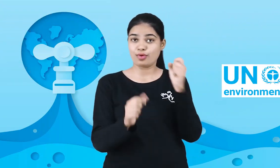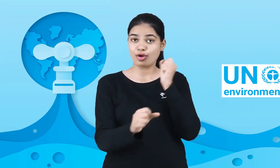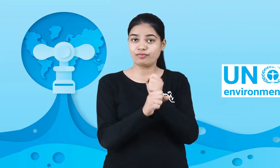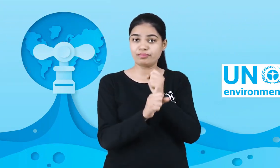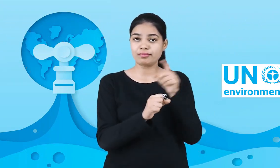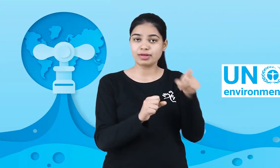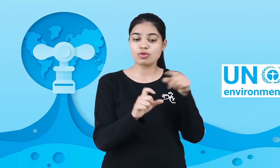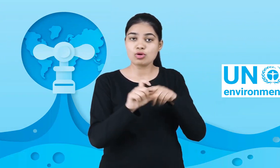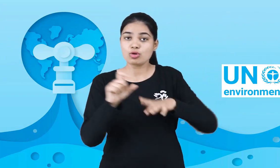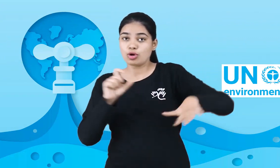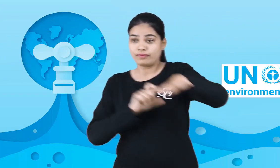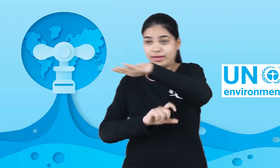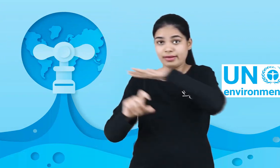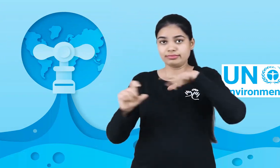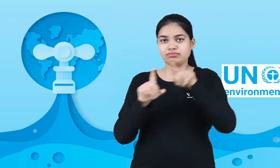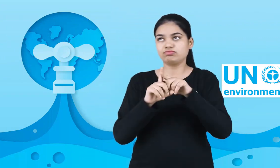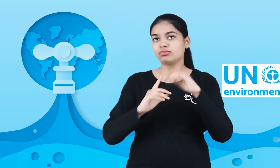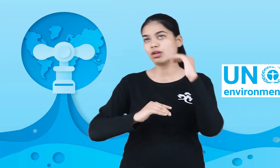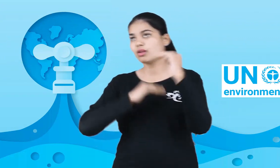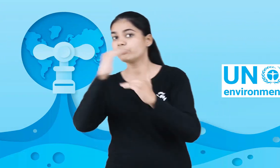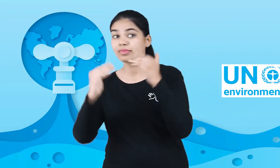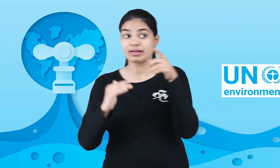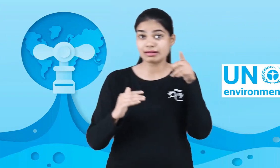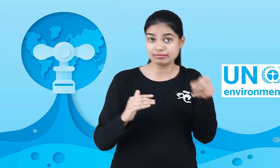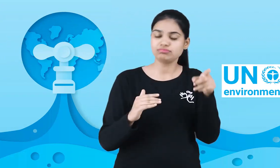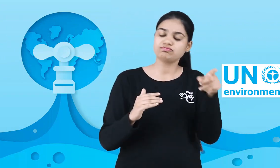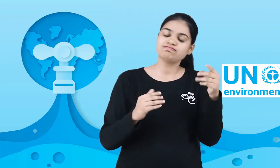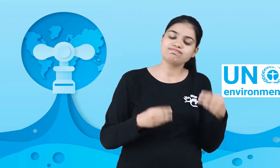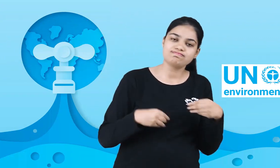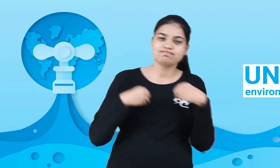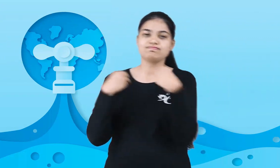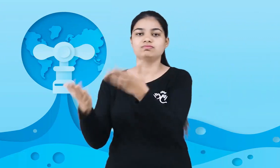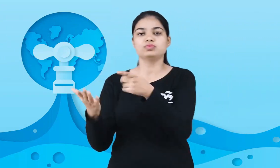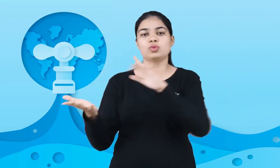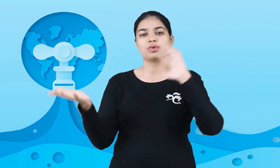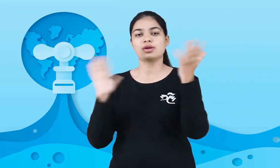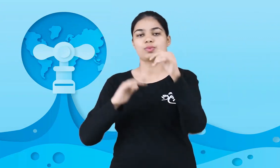on Environment and Development. Why do you think they declared World Water Day?